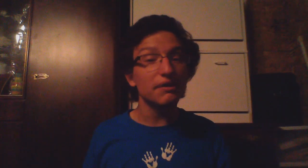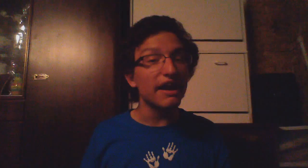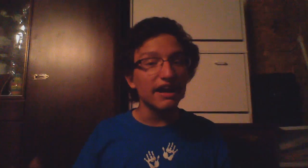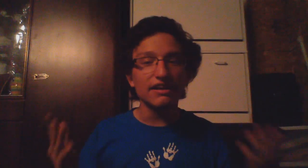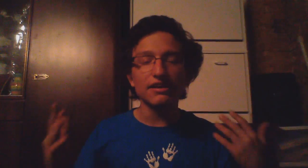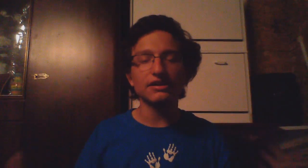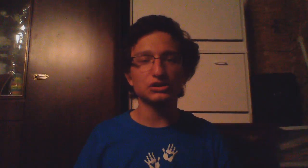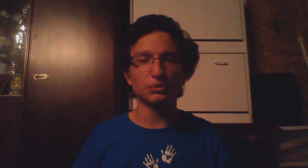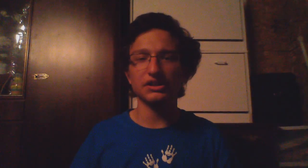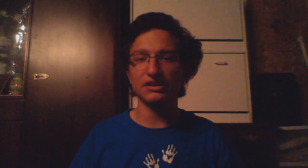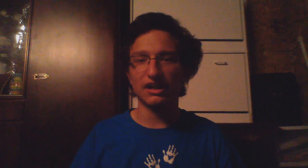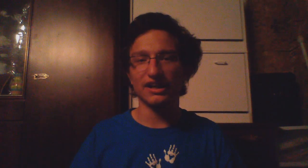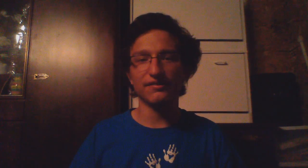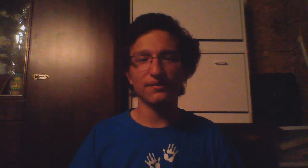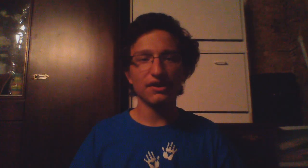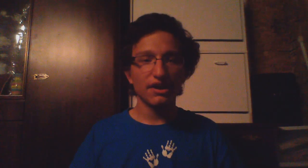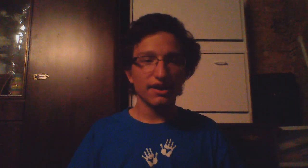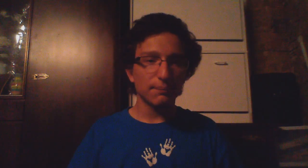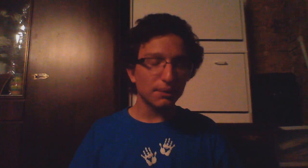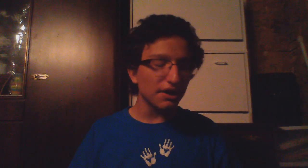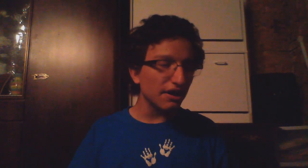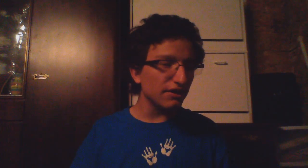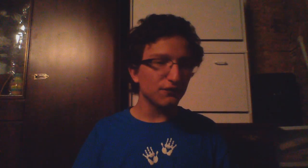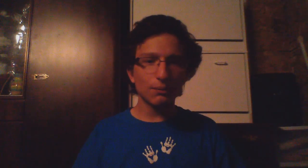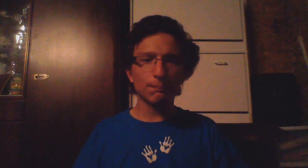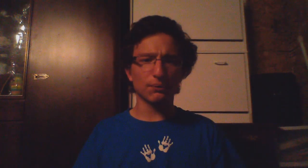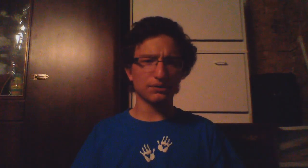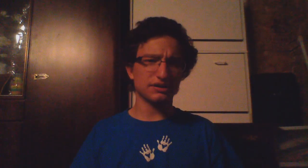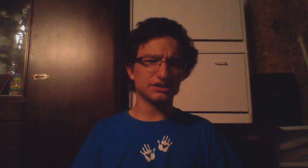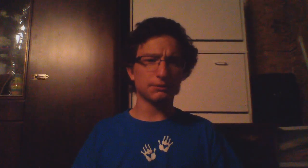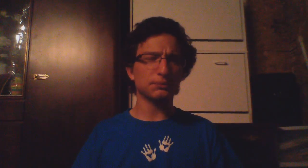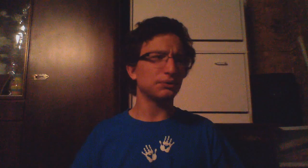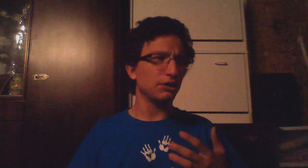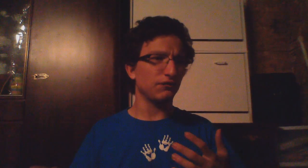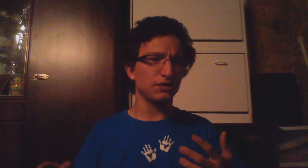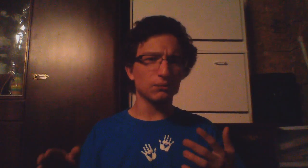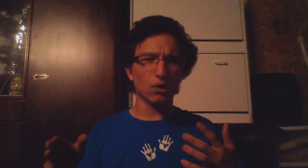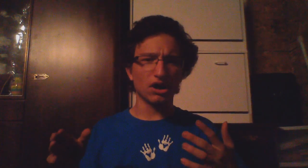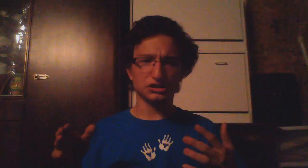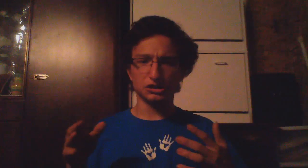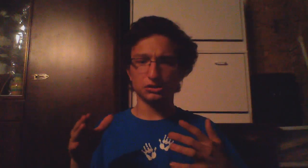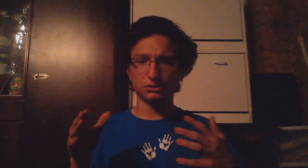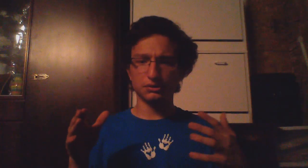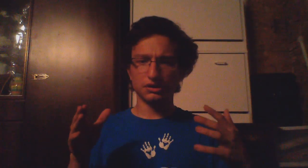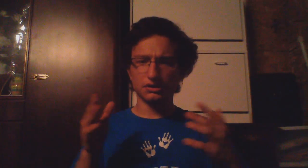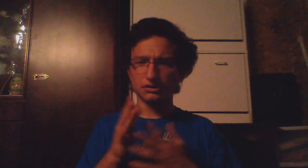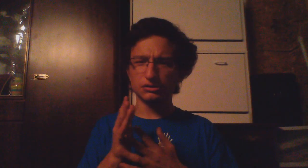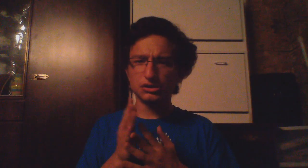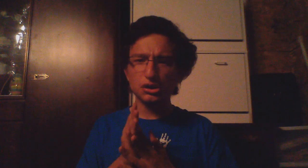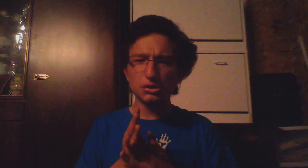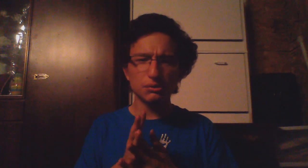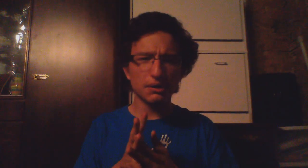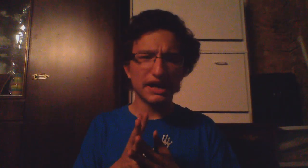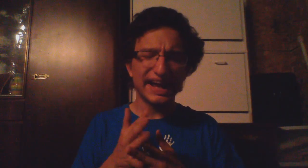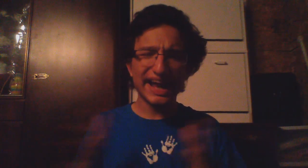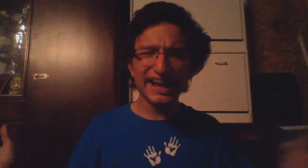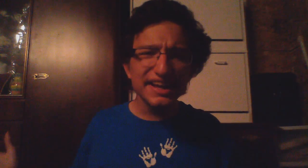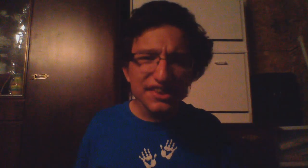and enjoying life but if you're bored this summer or if you want to do anything